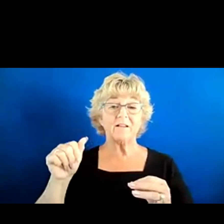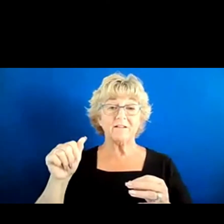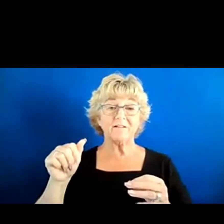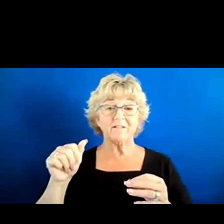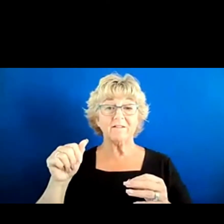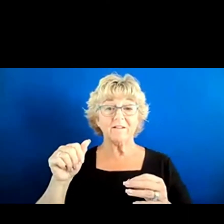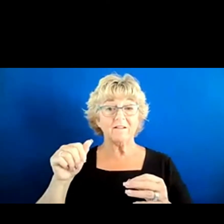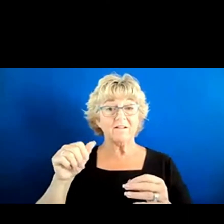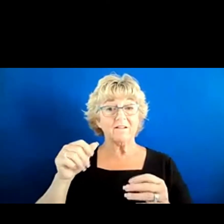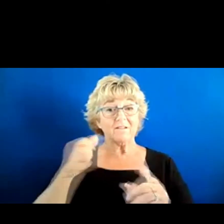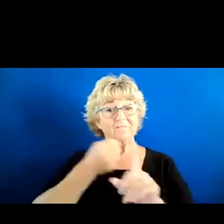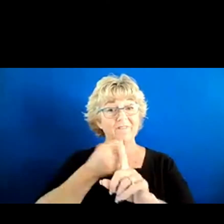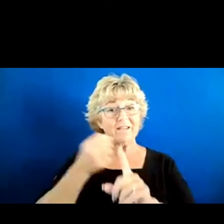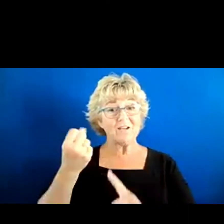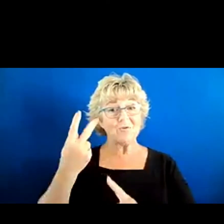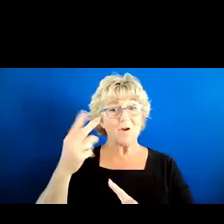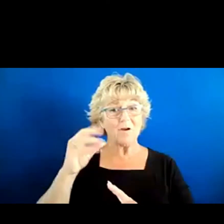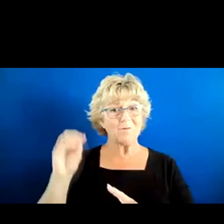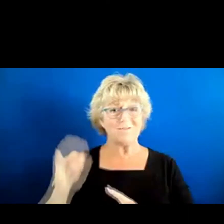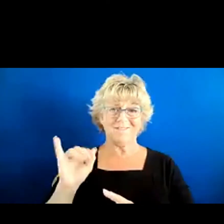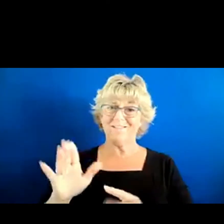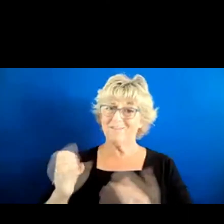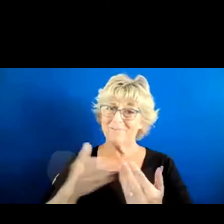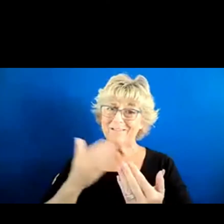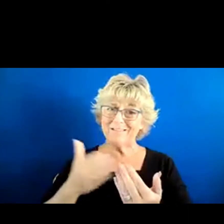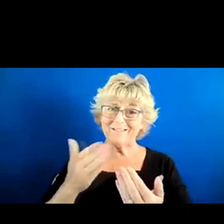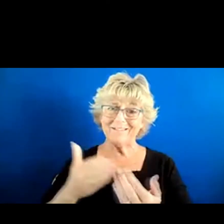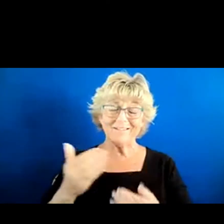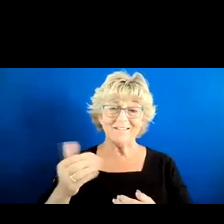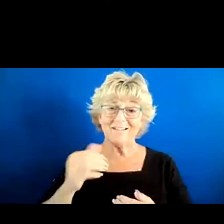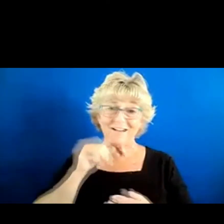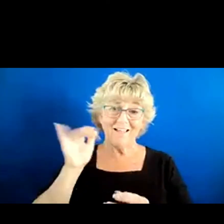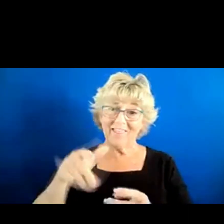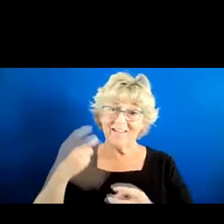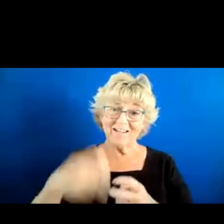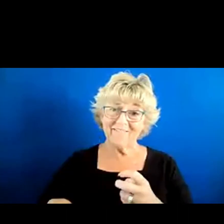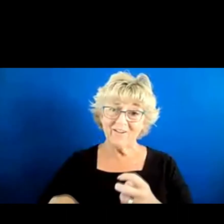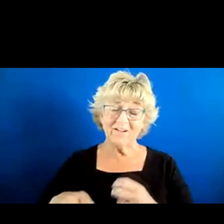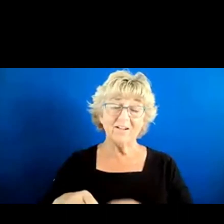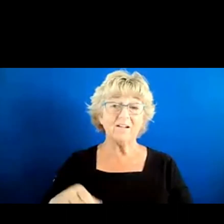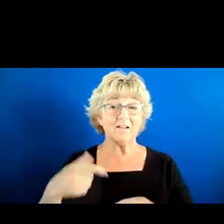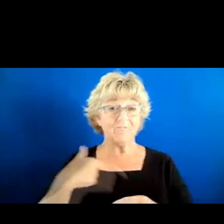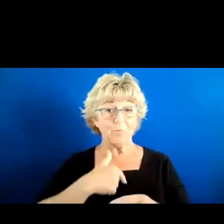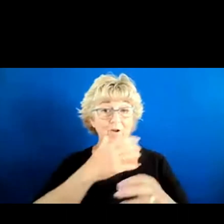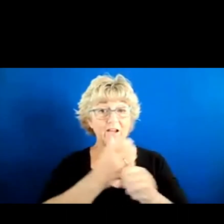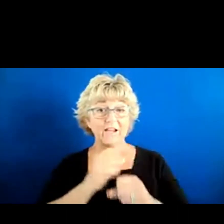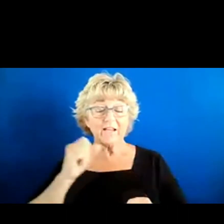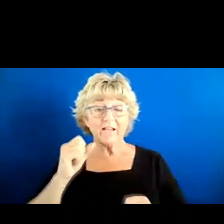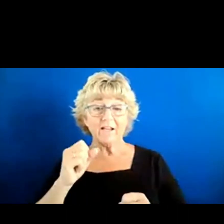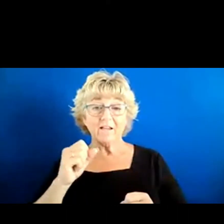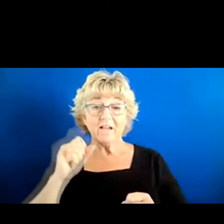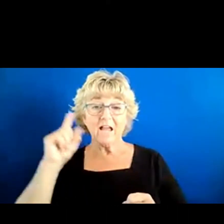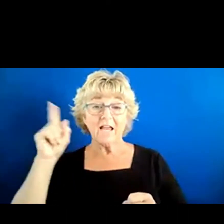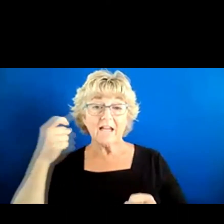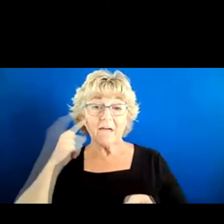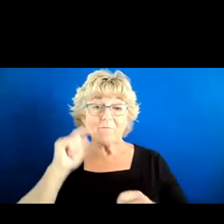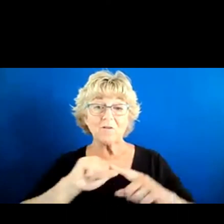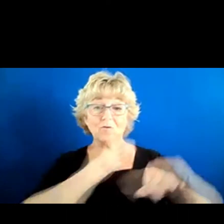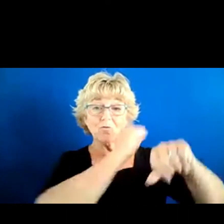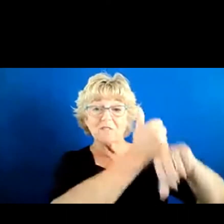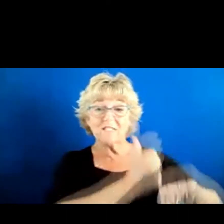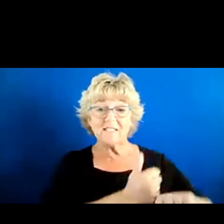that definition should not be difficult. But I feel like if we can get governments to set goals and then